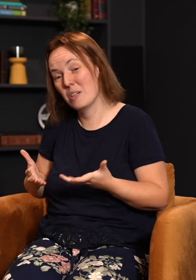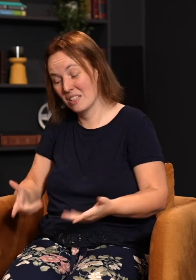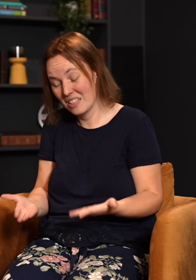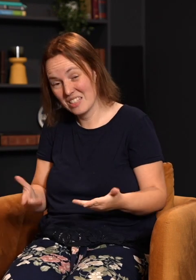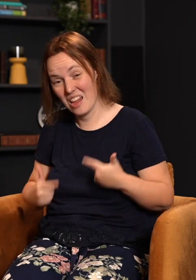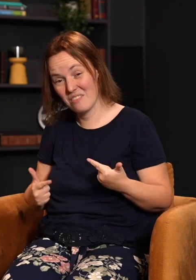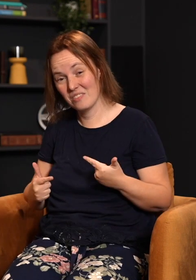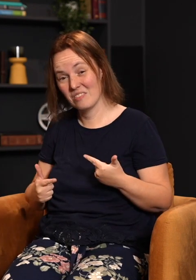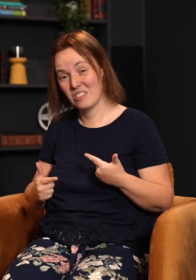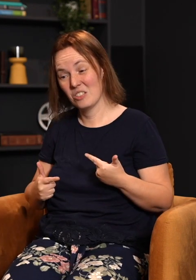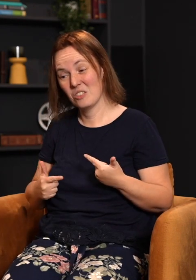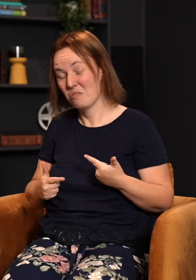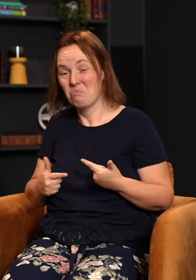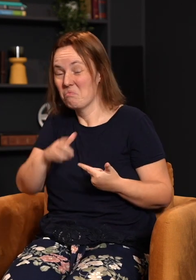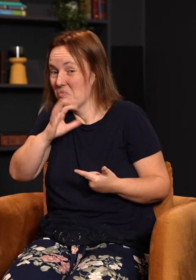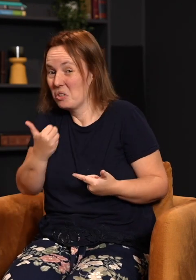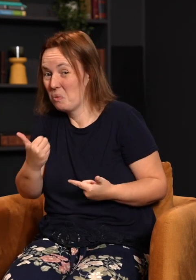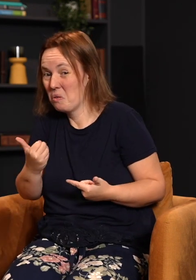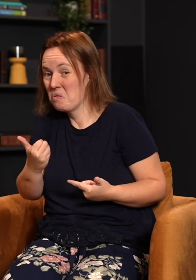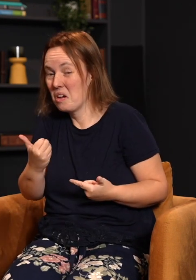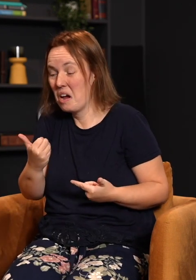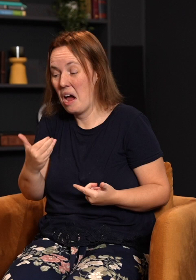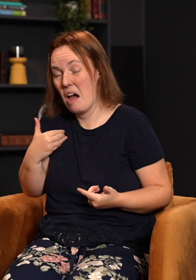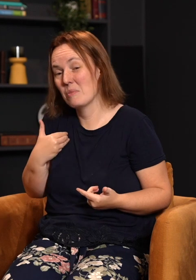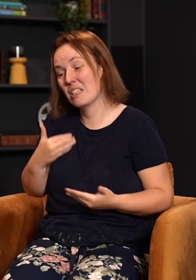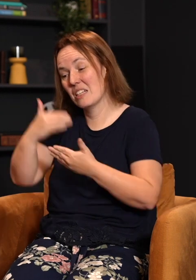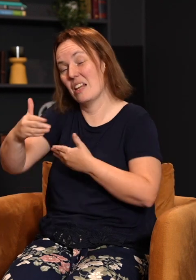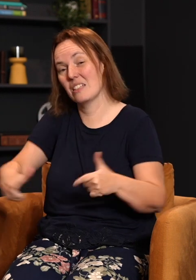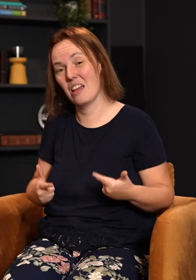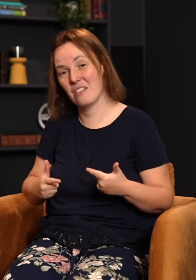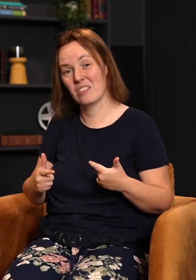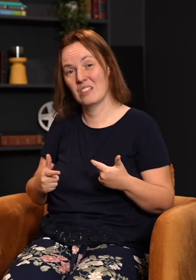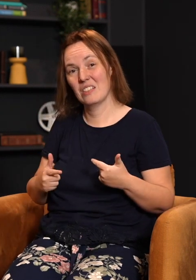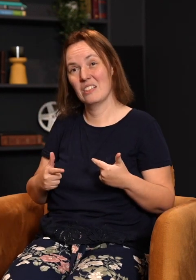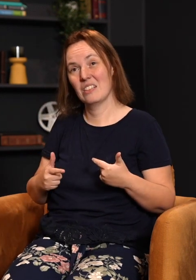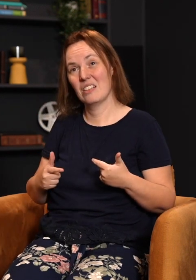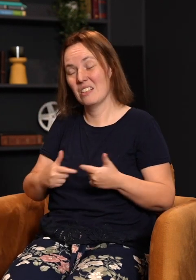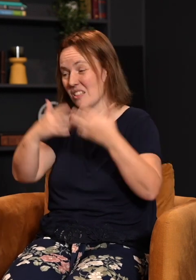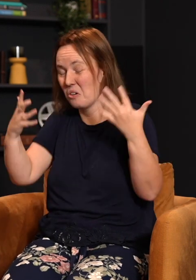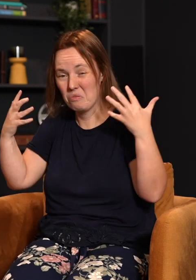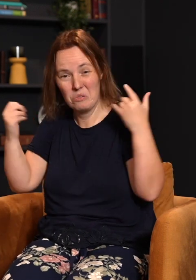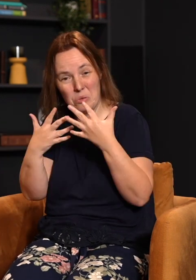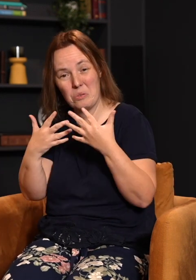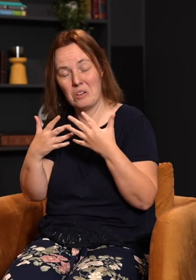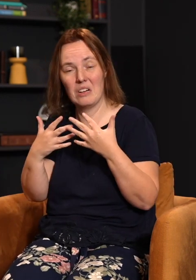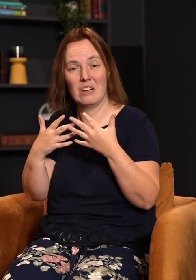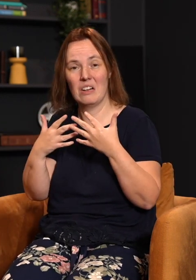in the next life either. And you won't like what you see in the next life. It's so terrifying. That's why I was